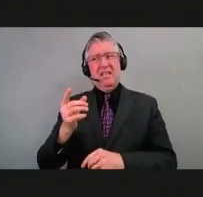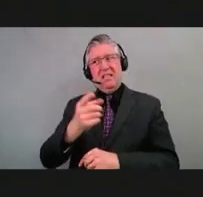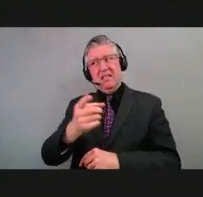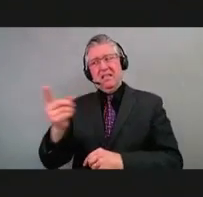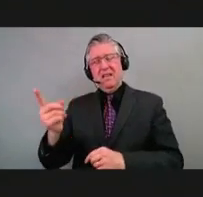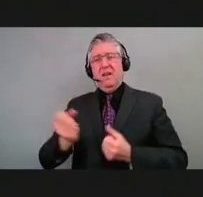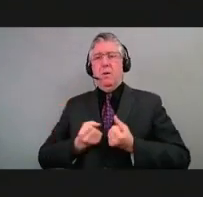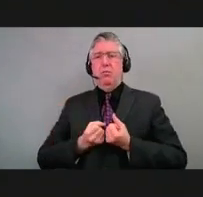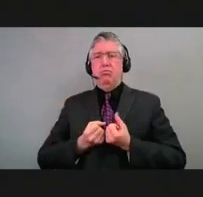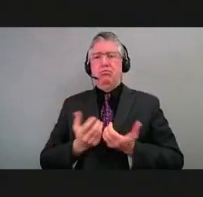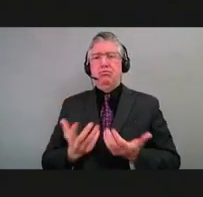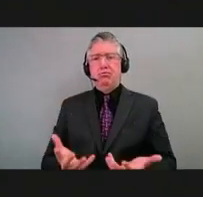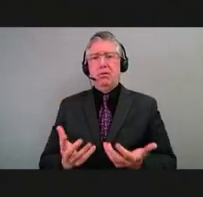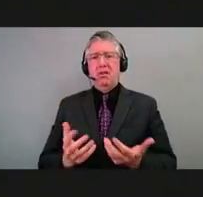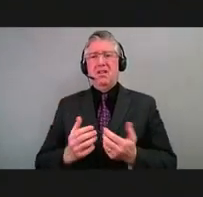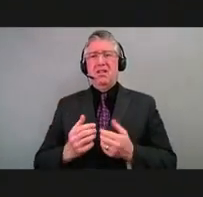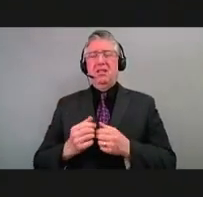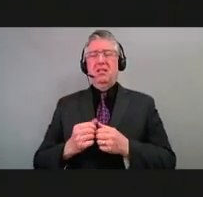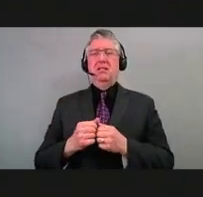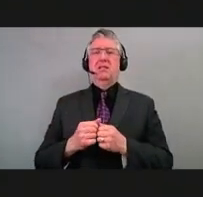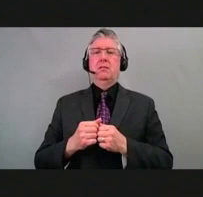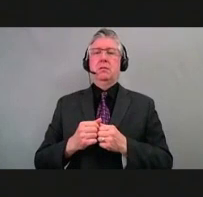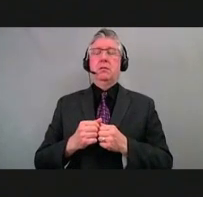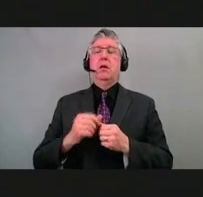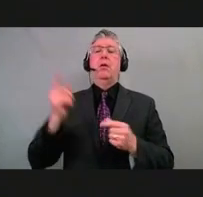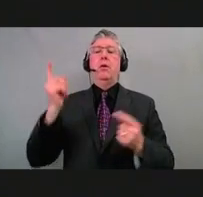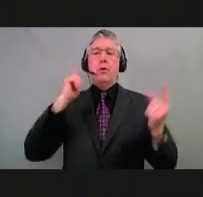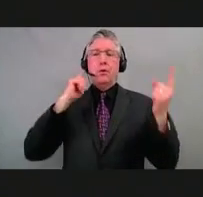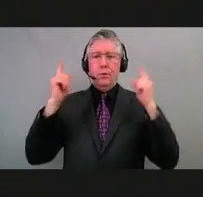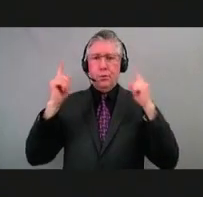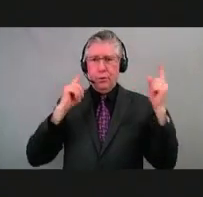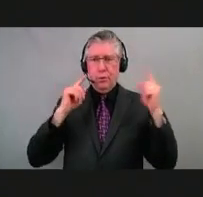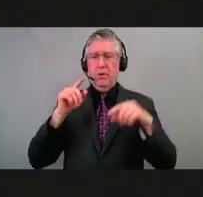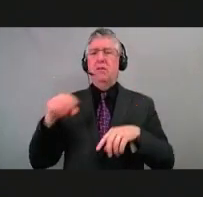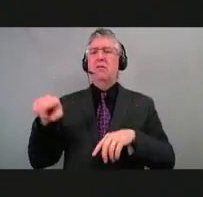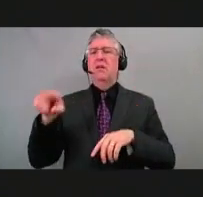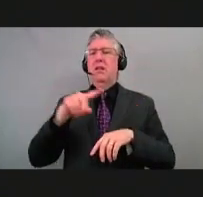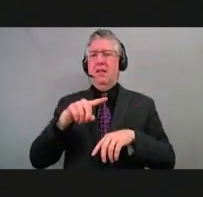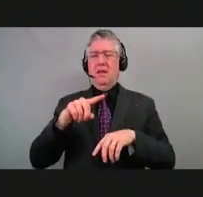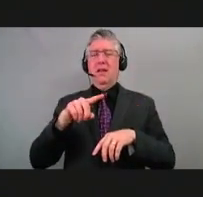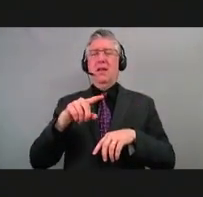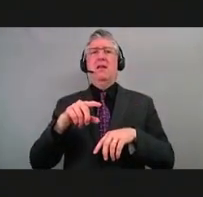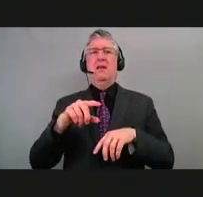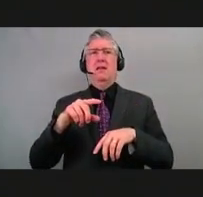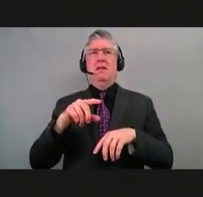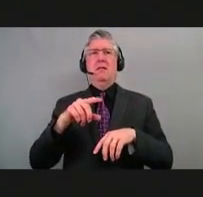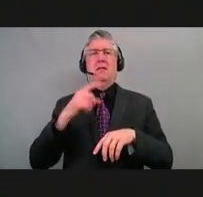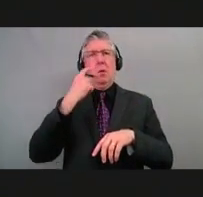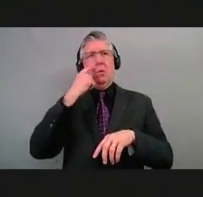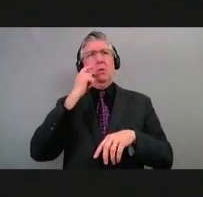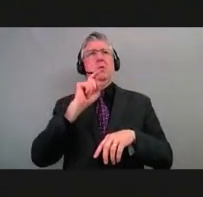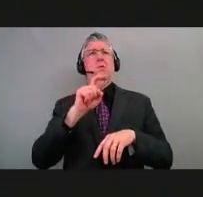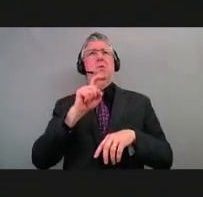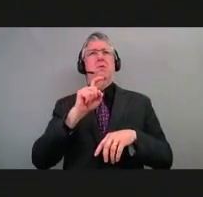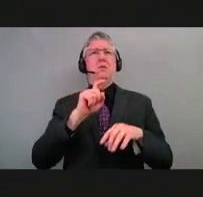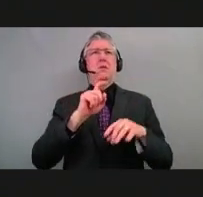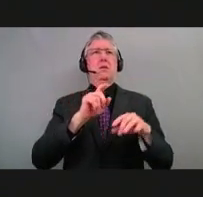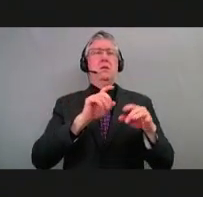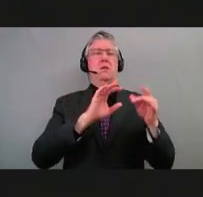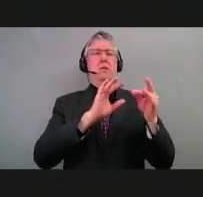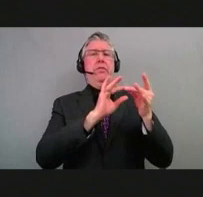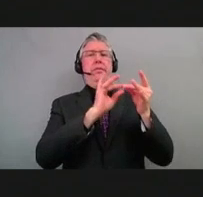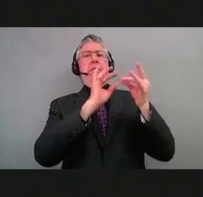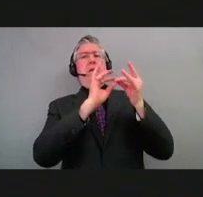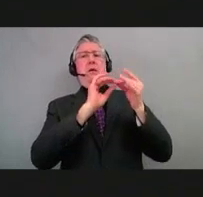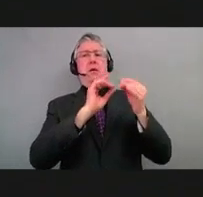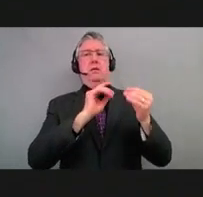And with that, what we've heard from many healthcare workers is kind of an increasing level of verbal and sometimes even